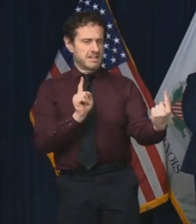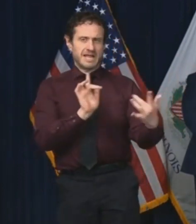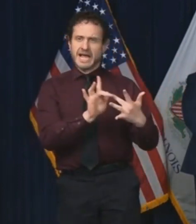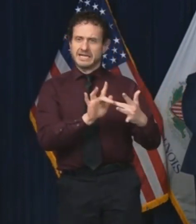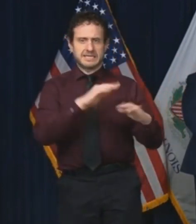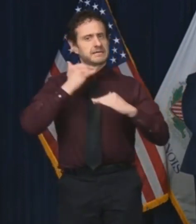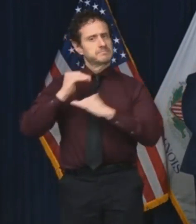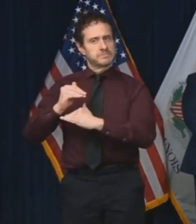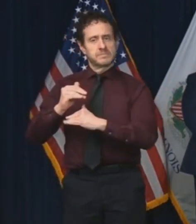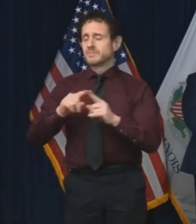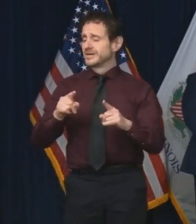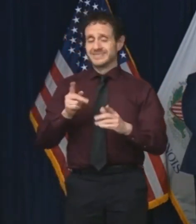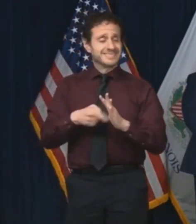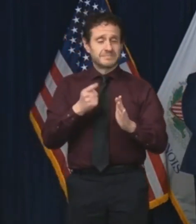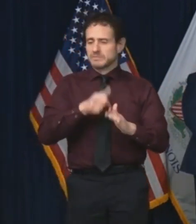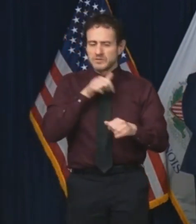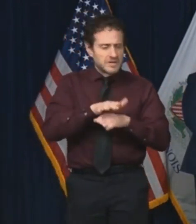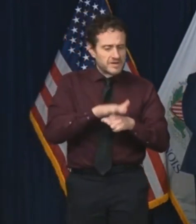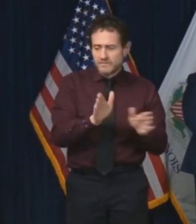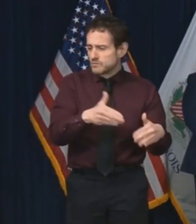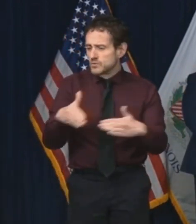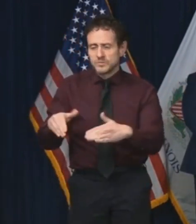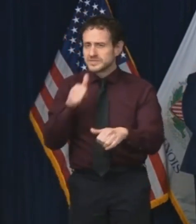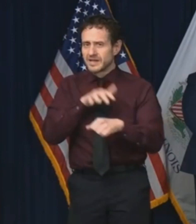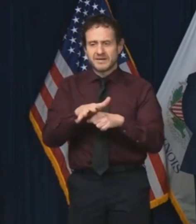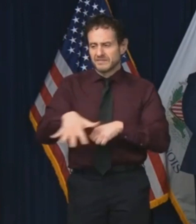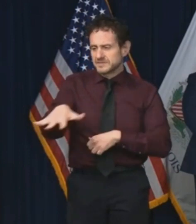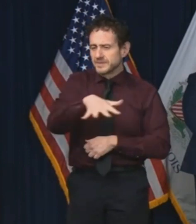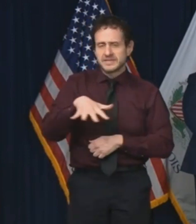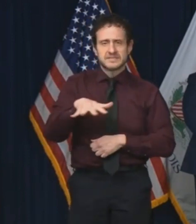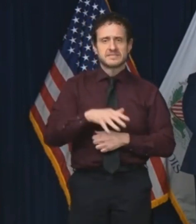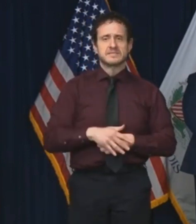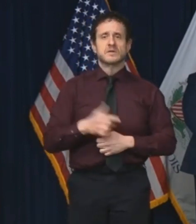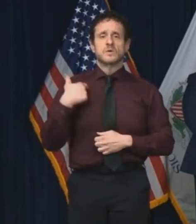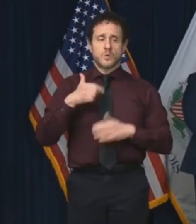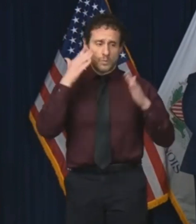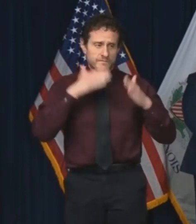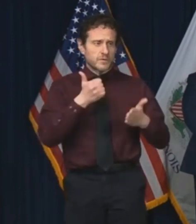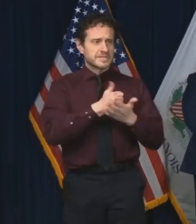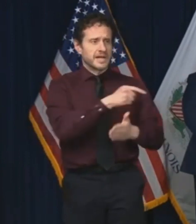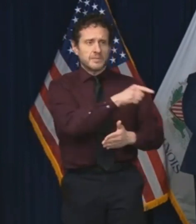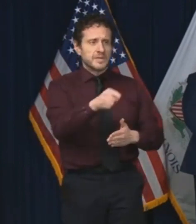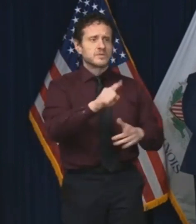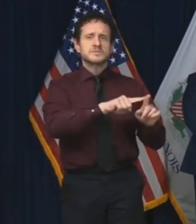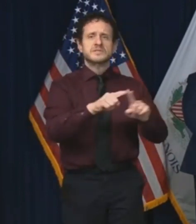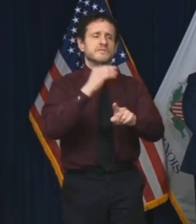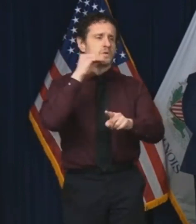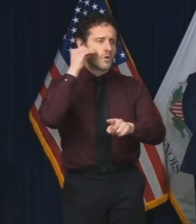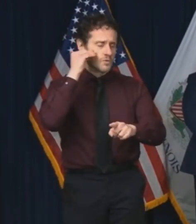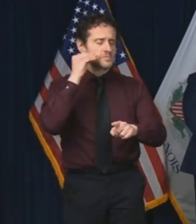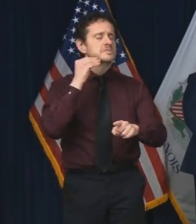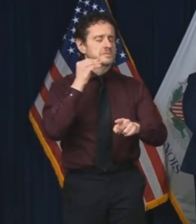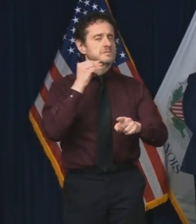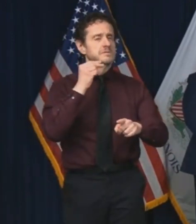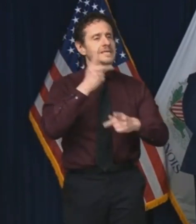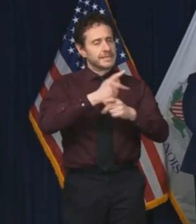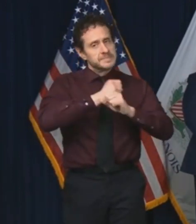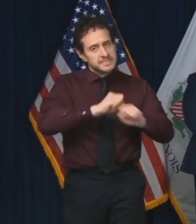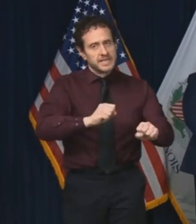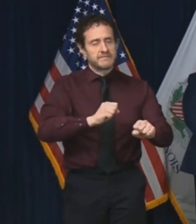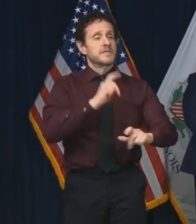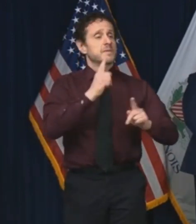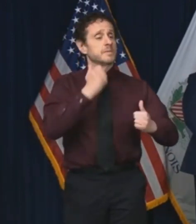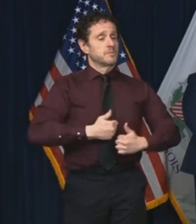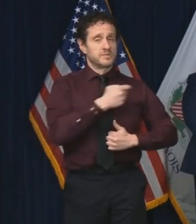given the constraints of space and rooms. We are focused on helping these facilities and protecting the health and safety of their residents.